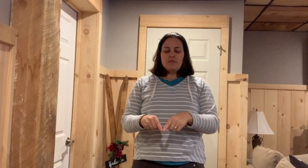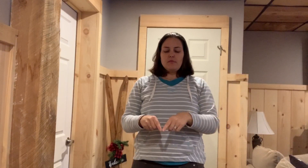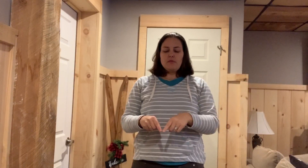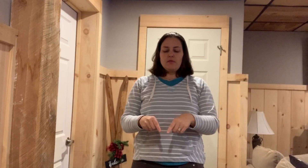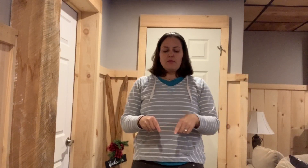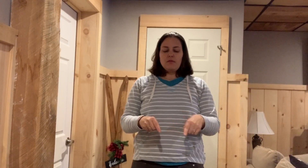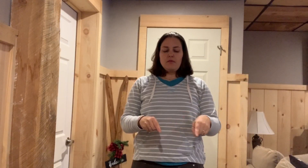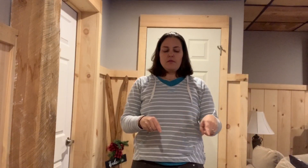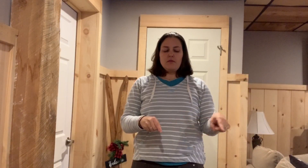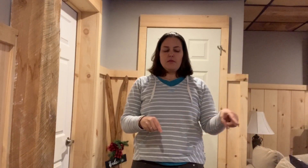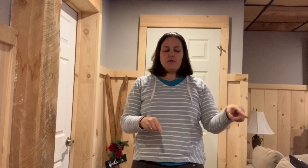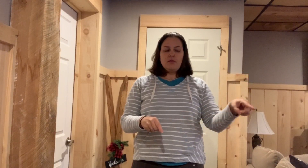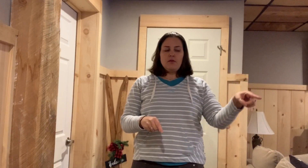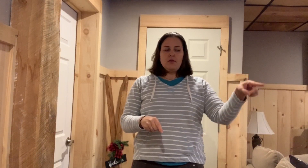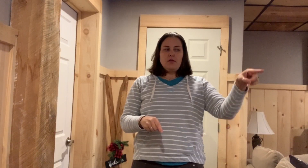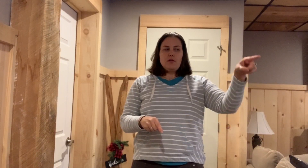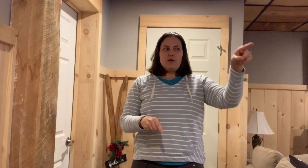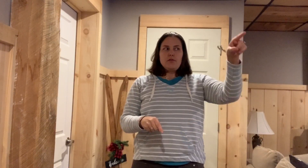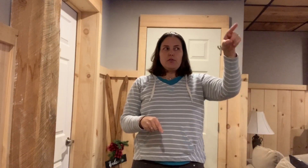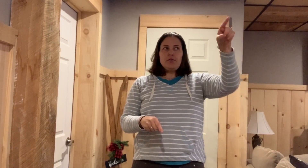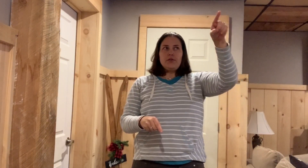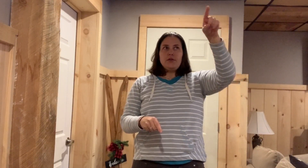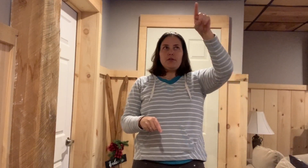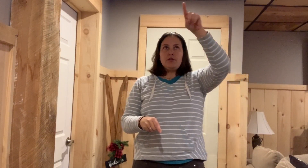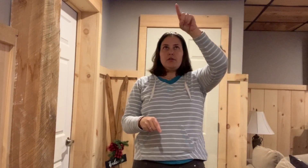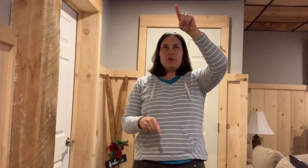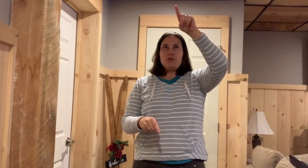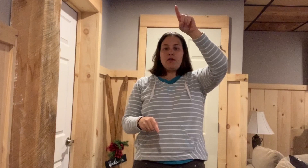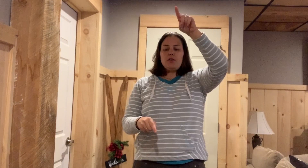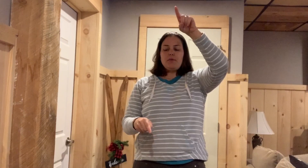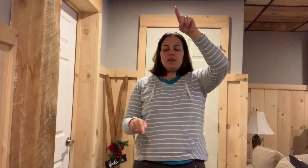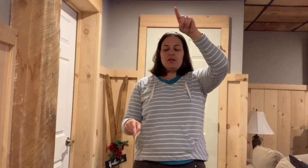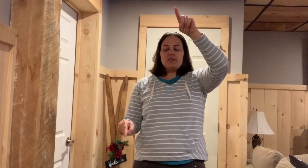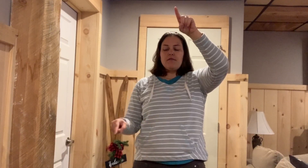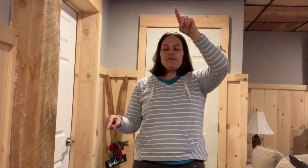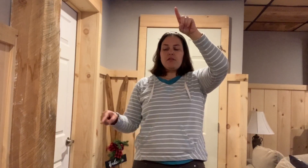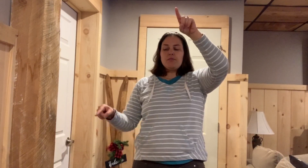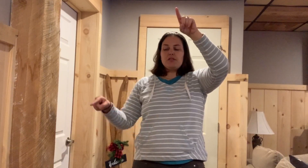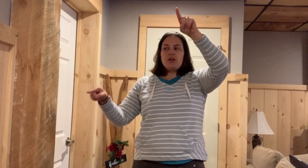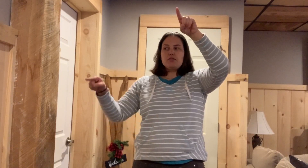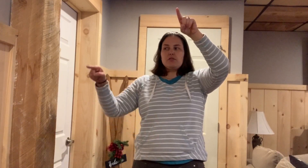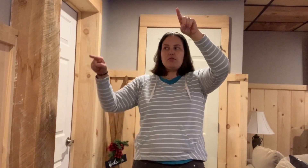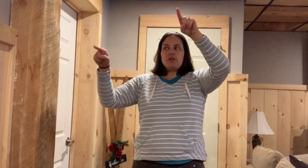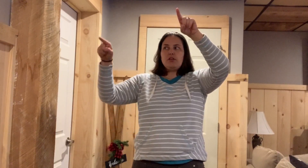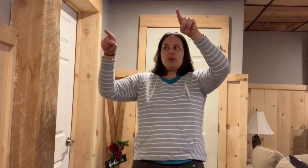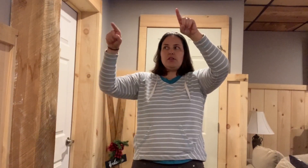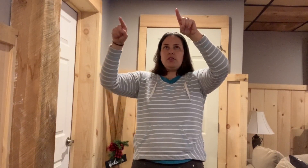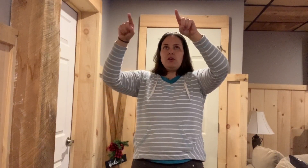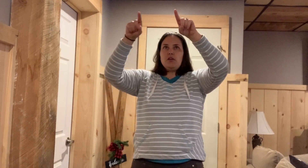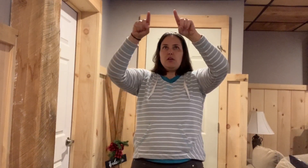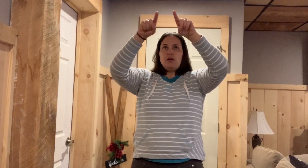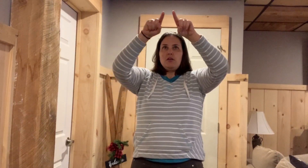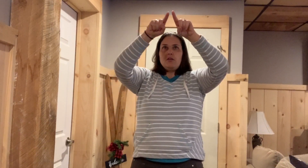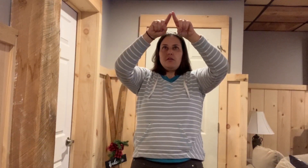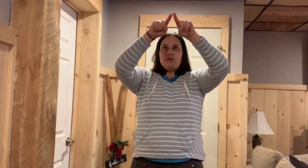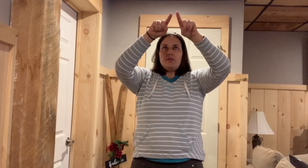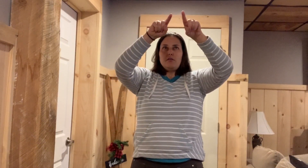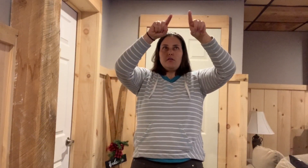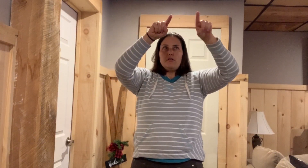your fingers so that you can exercise your eyes in all different directions. So if you feel like you're not able to focus on your finger, then that is something of concern